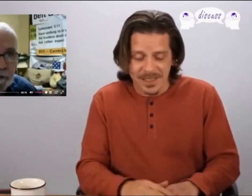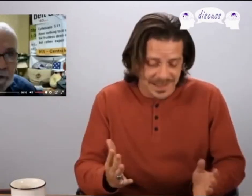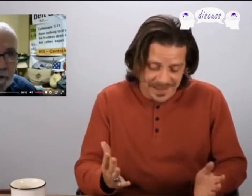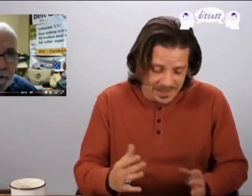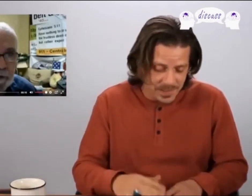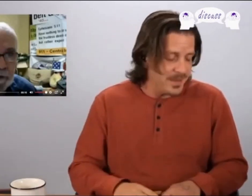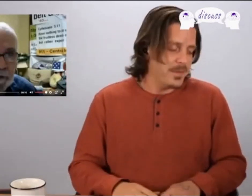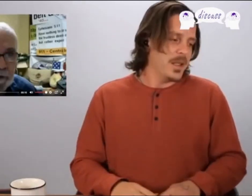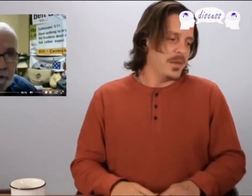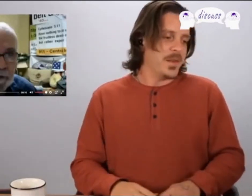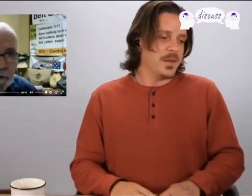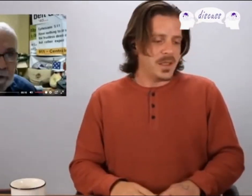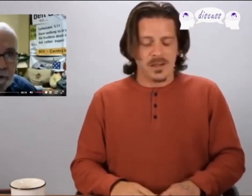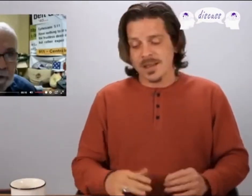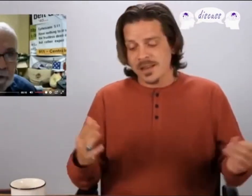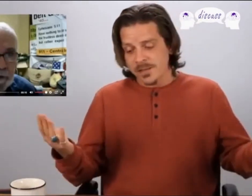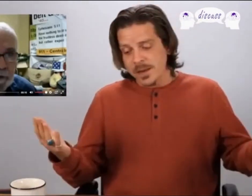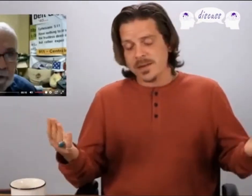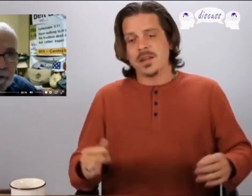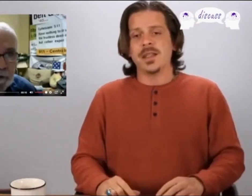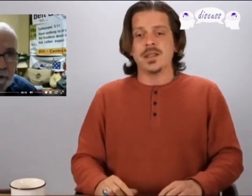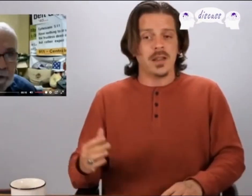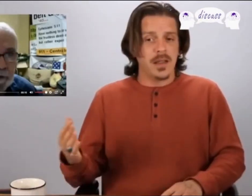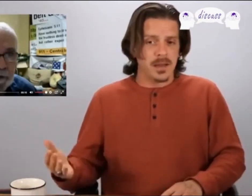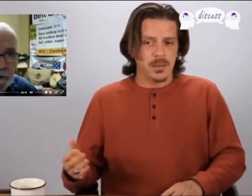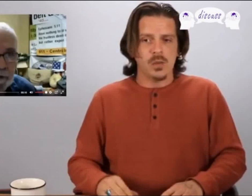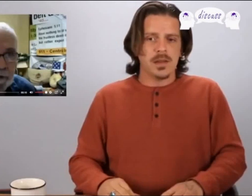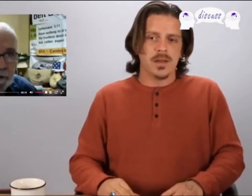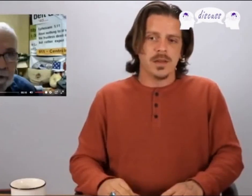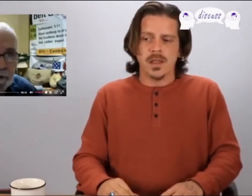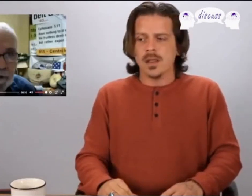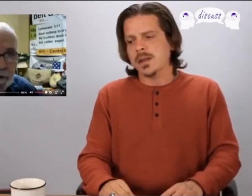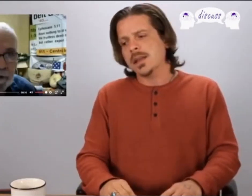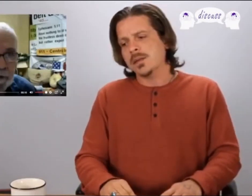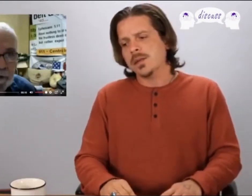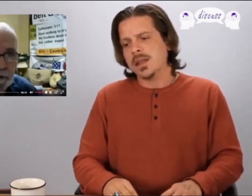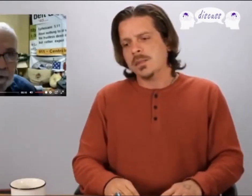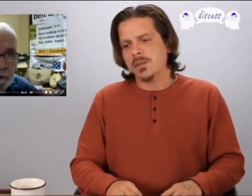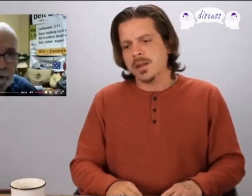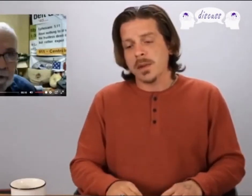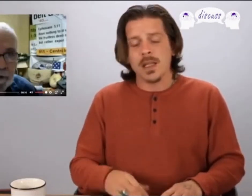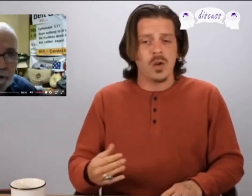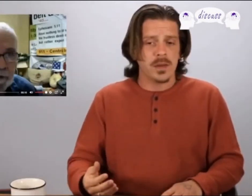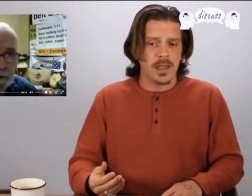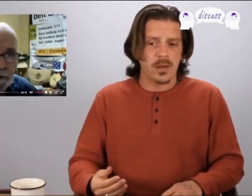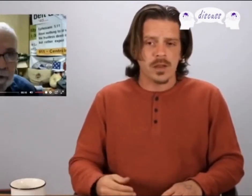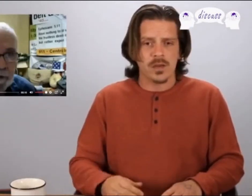this is just a bit of where field McConnell's head is field is actually in jail at the moment he's teamed up with Timothy homestead who actually